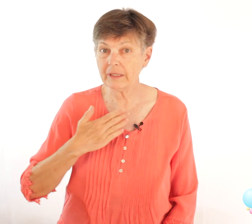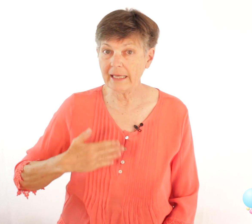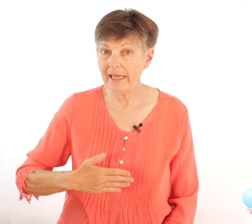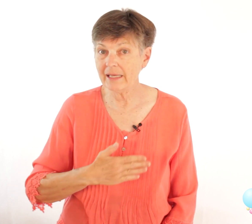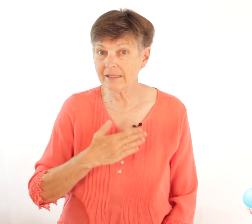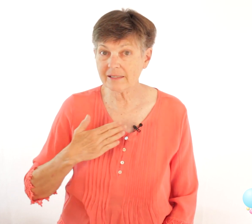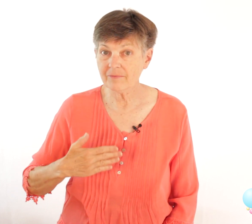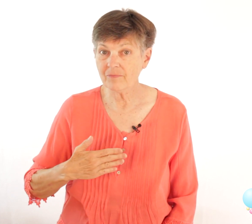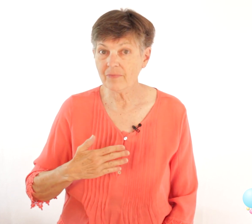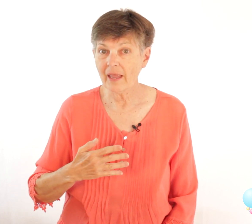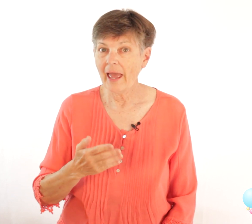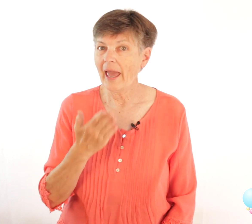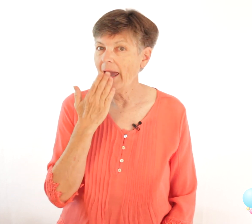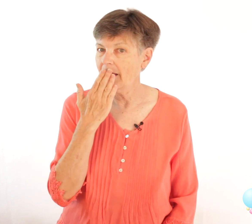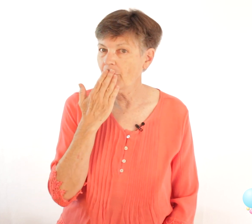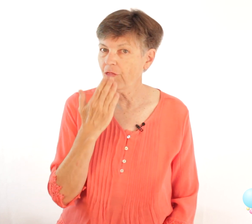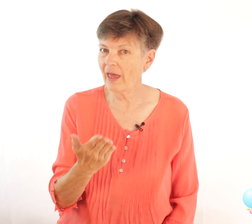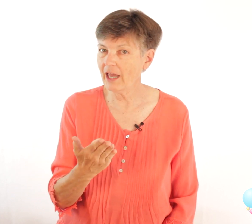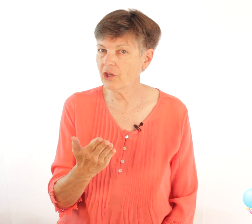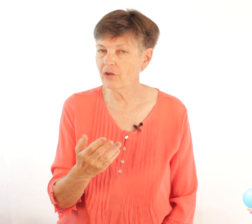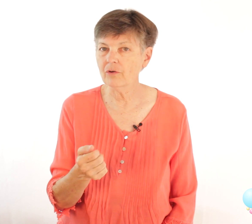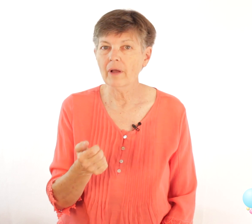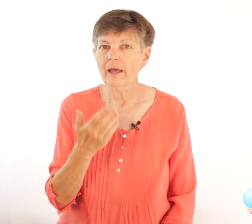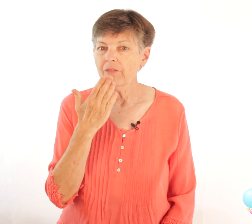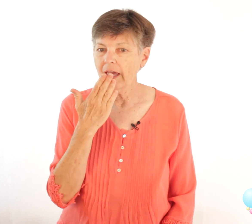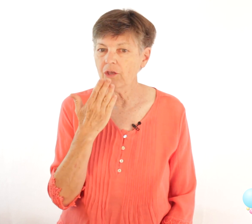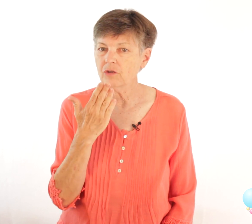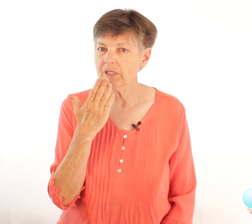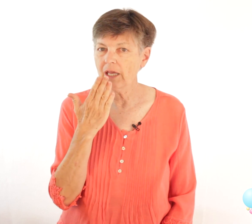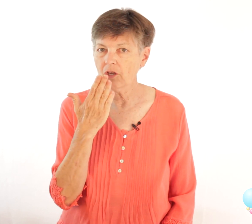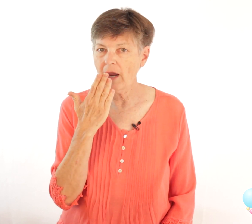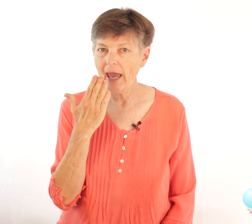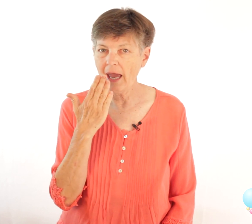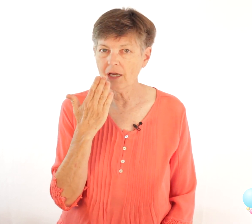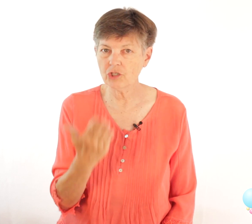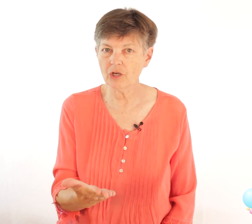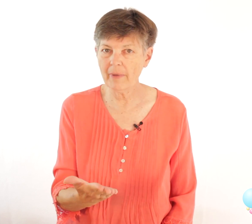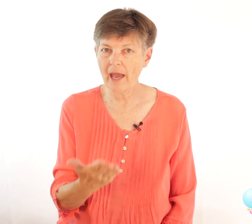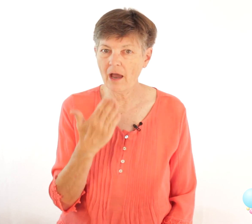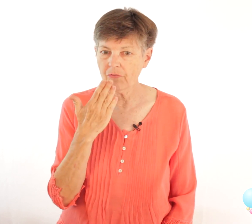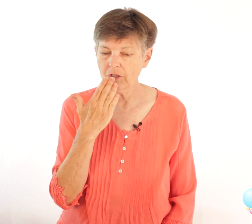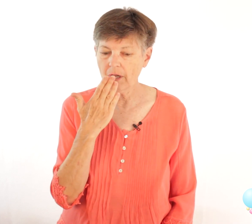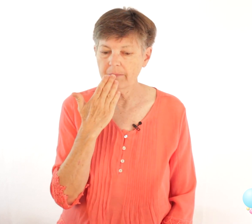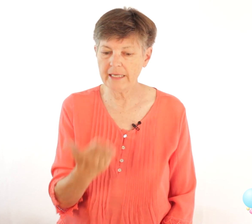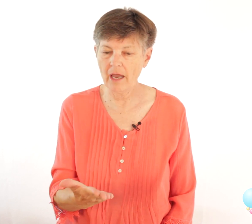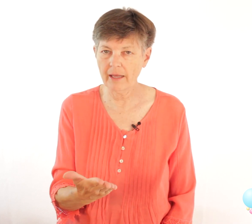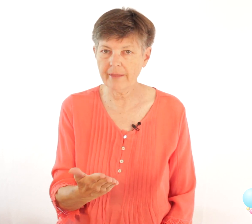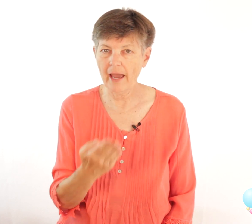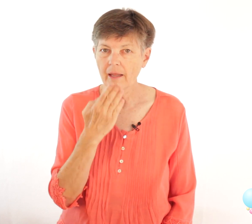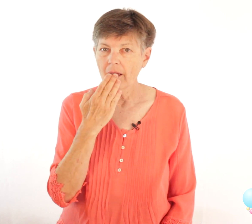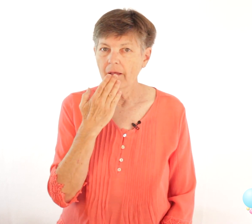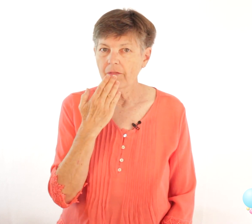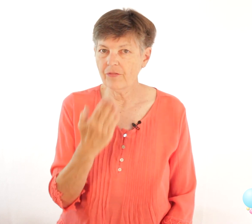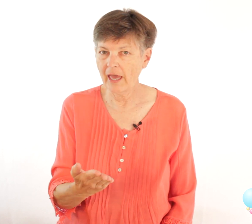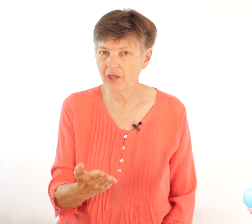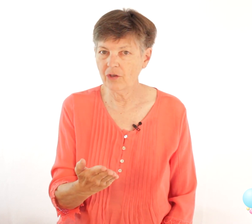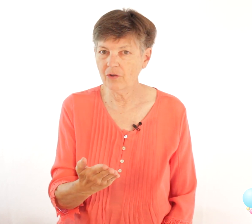please and a thank you thank you you take your hand to your mouth and you come down like that thank you